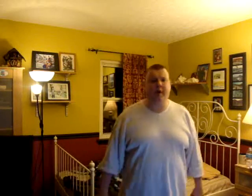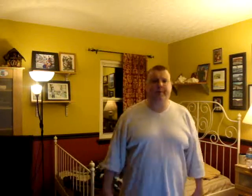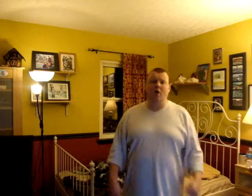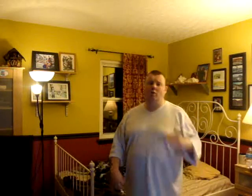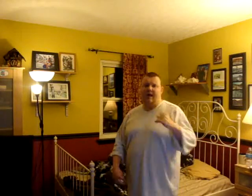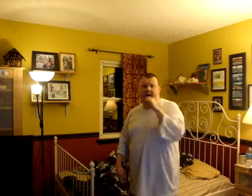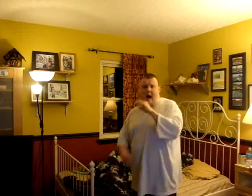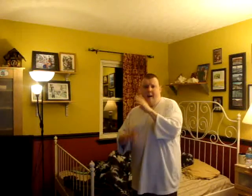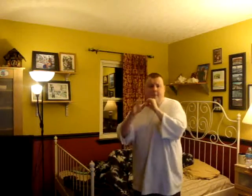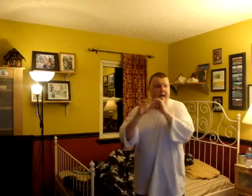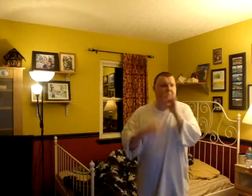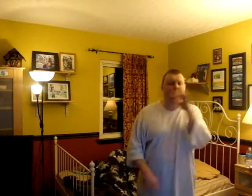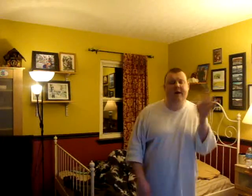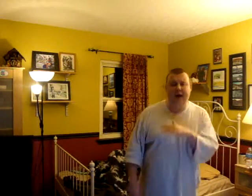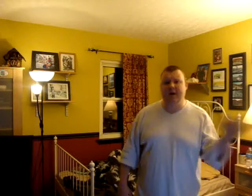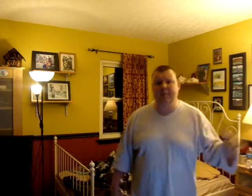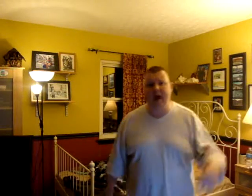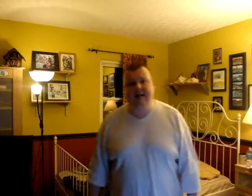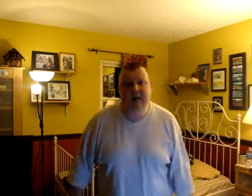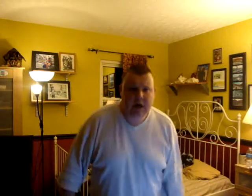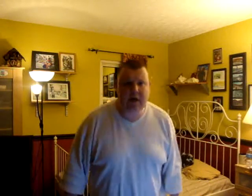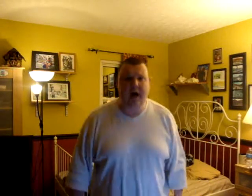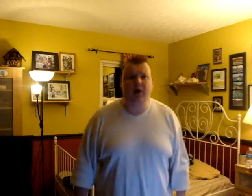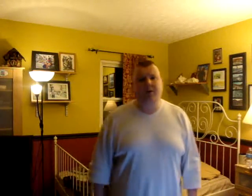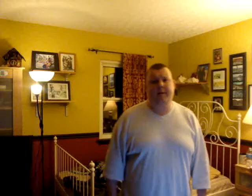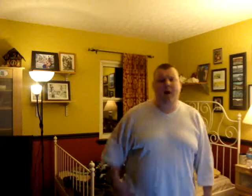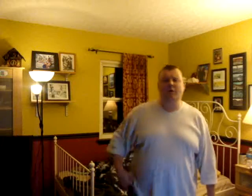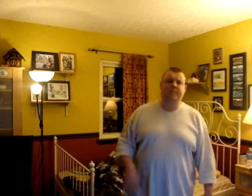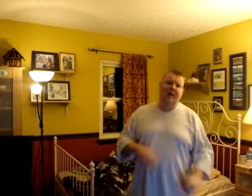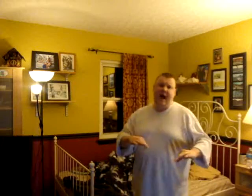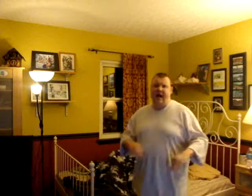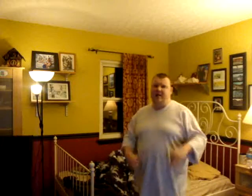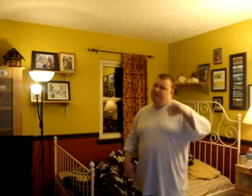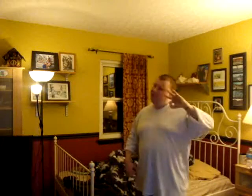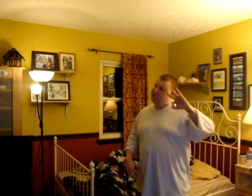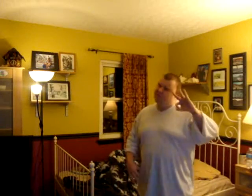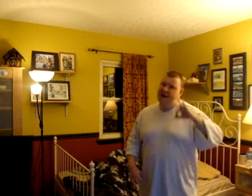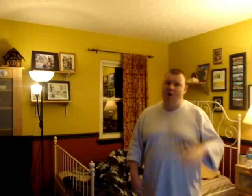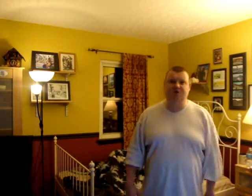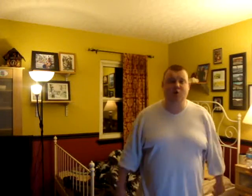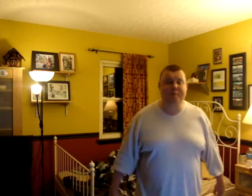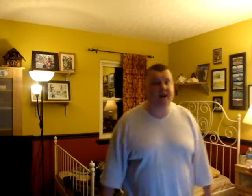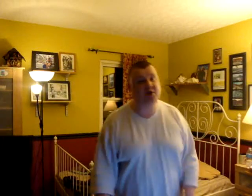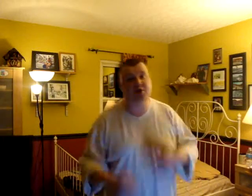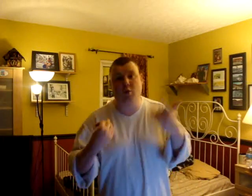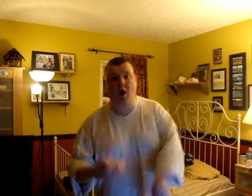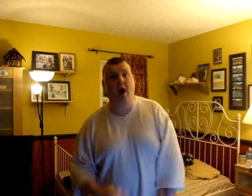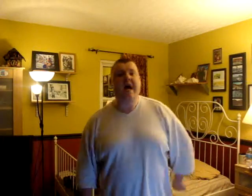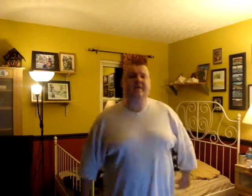trumpet, though. Like I'm playin' in a band, but I'm not. Y'all know that I've always been hot. I've just been under your radar, so you better get your sonar. And